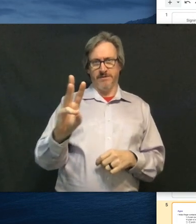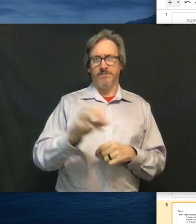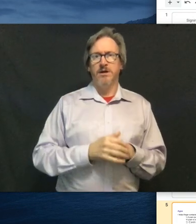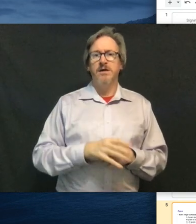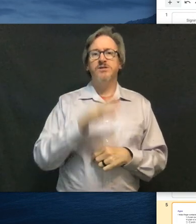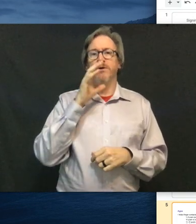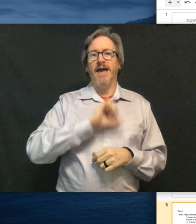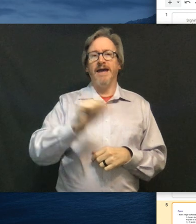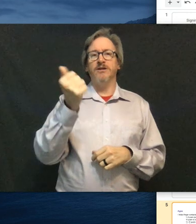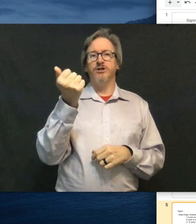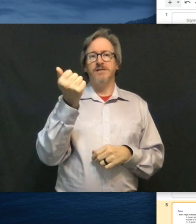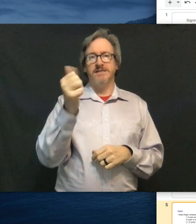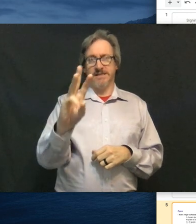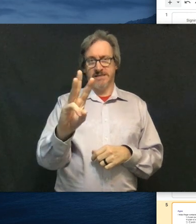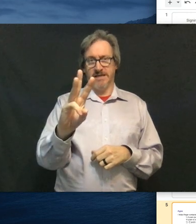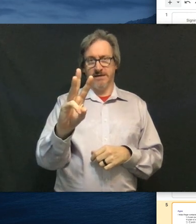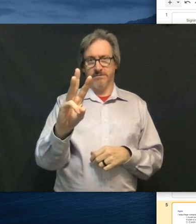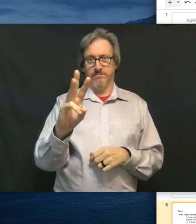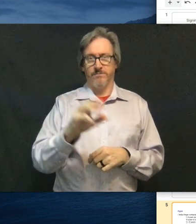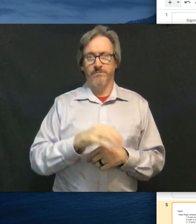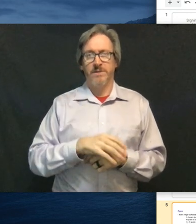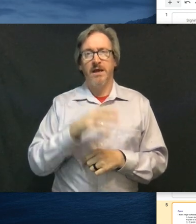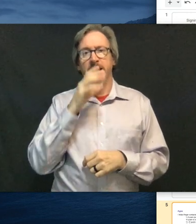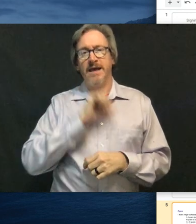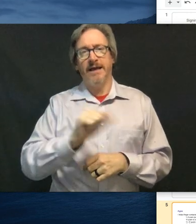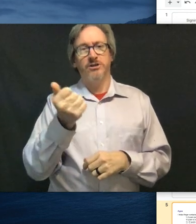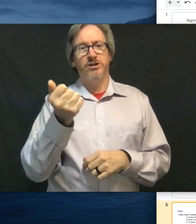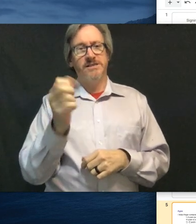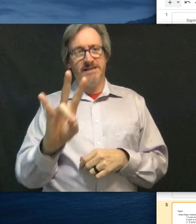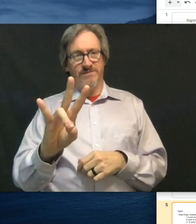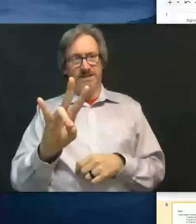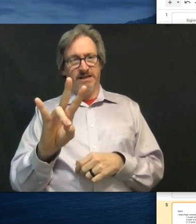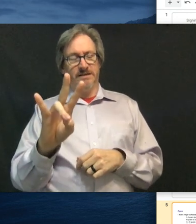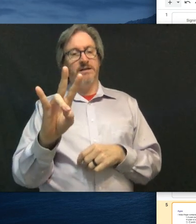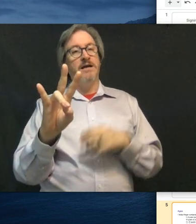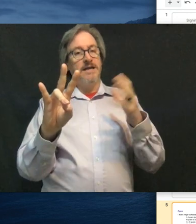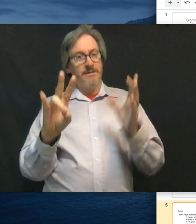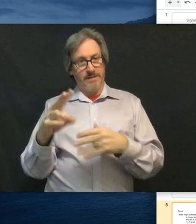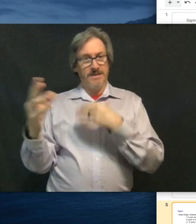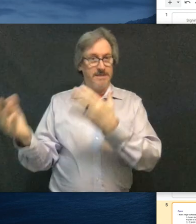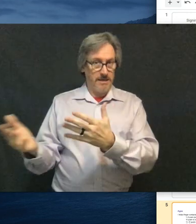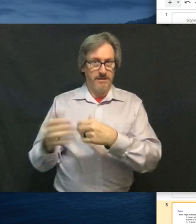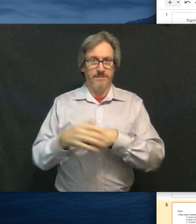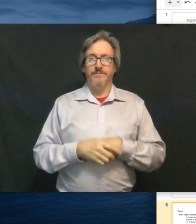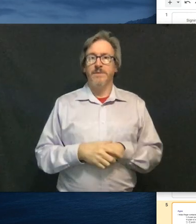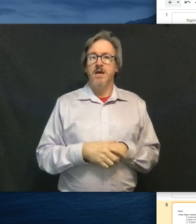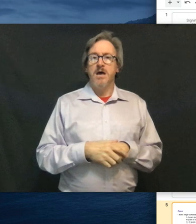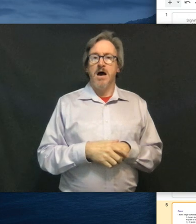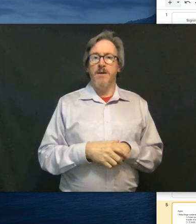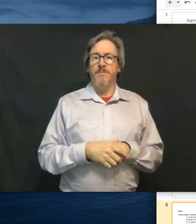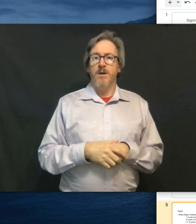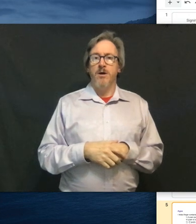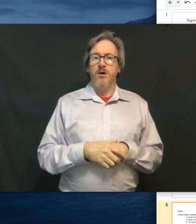Sixteen. So age sixteen. Age seventeen, eighteen, nineteen.